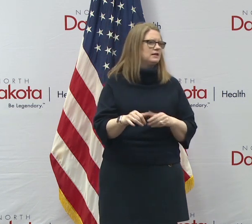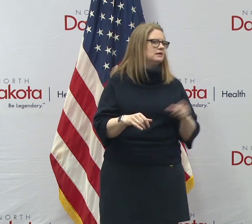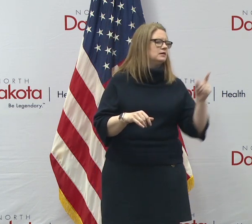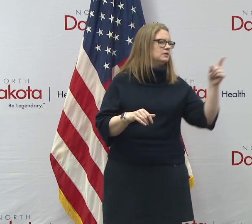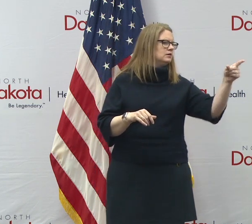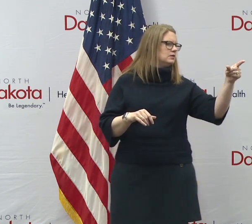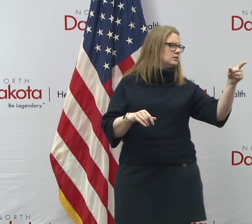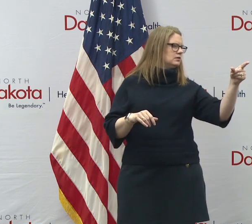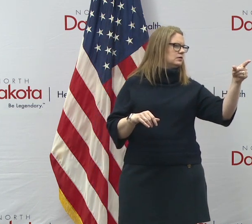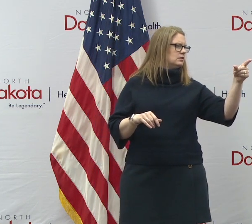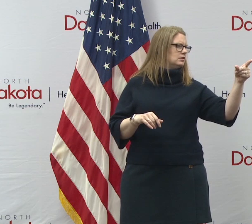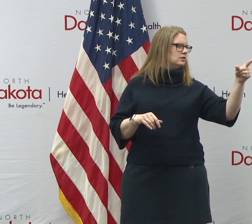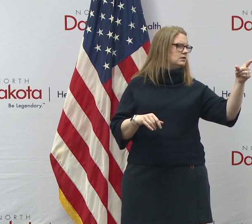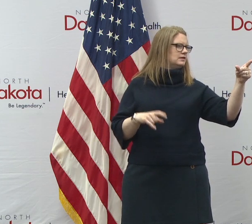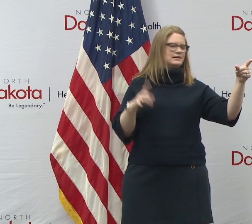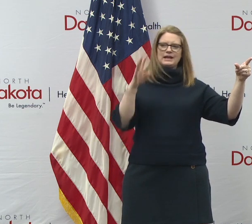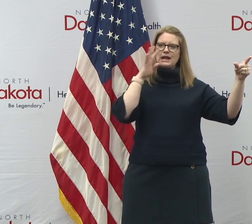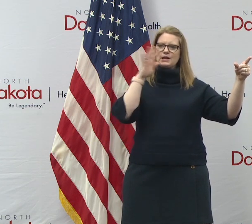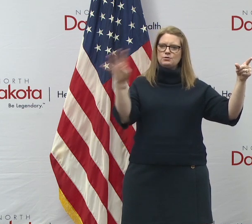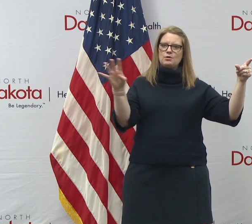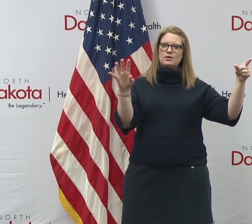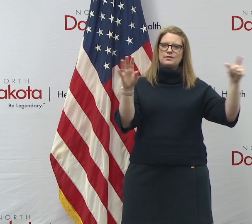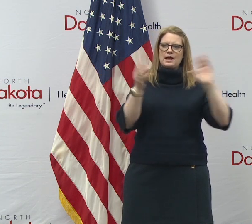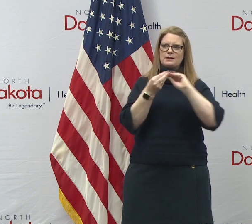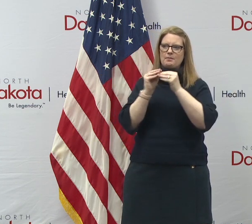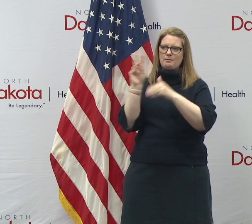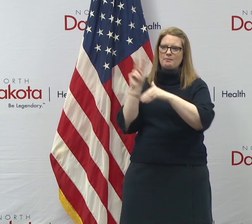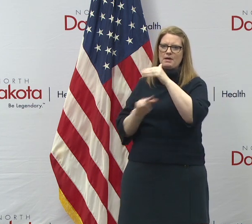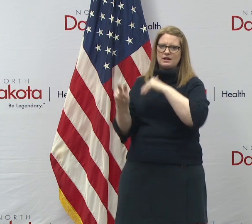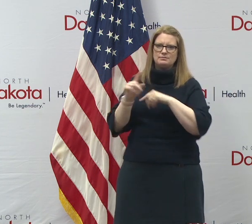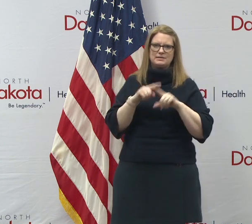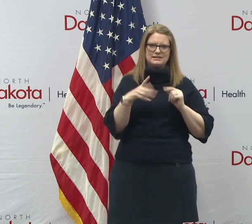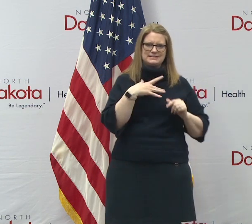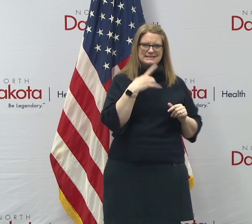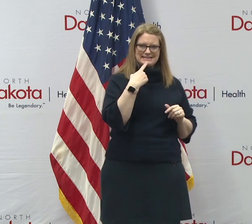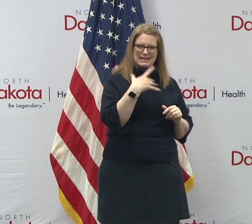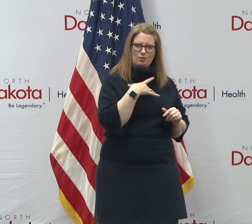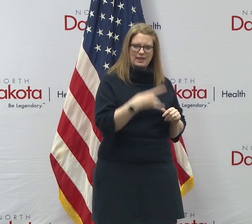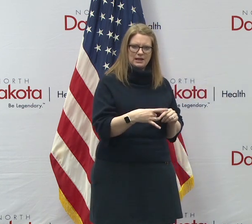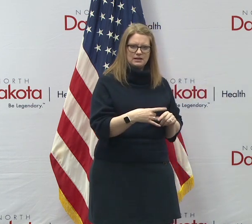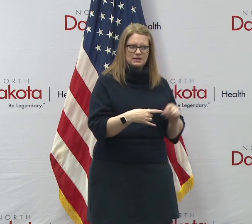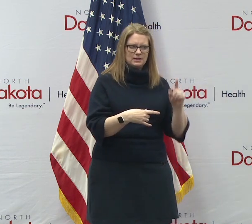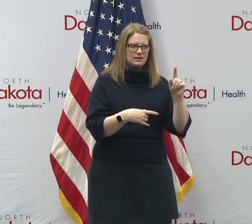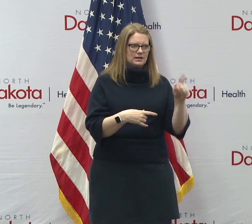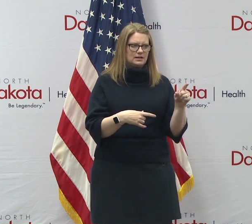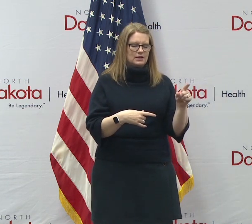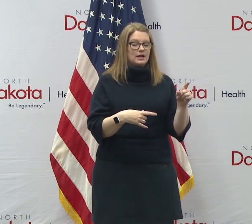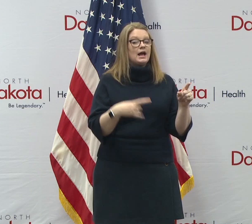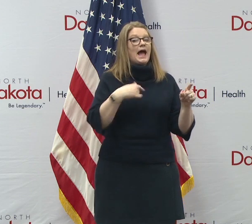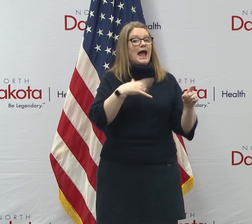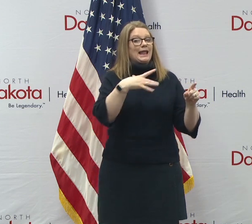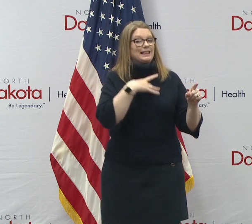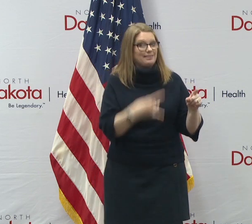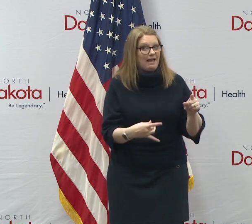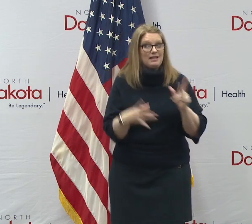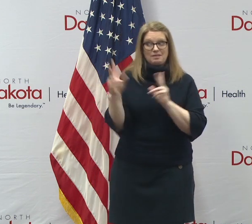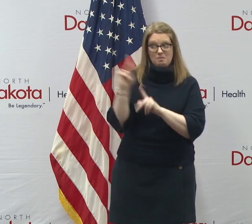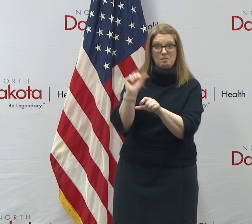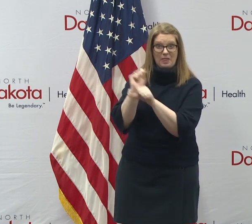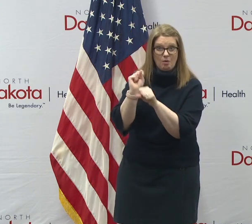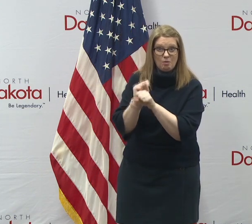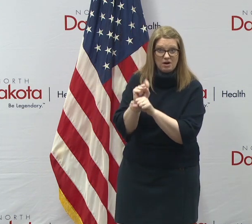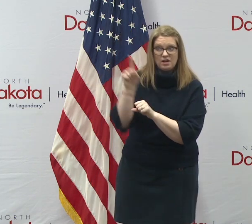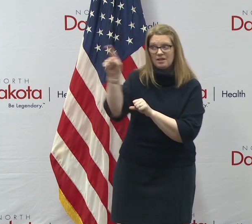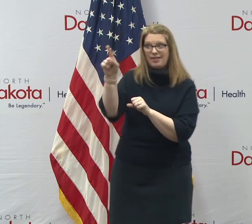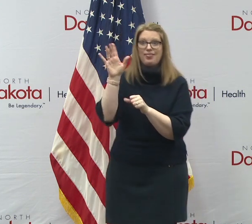Governor, you said that we should ignore that model, but you just said you like it. Well, I, I like the people that are working on it. I like